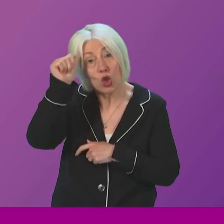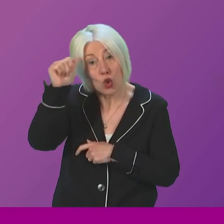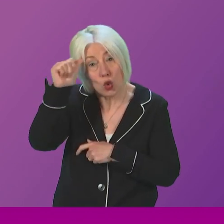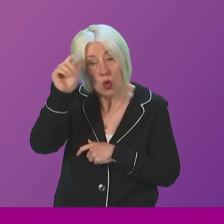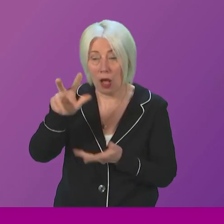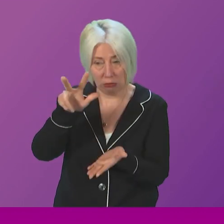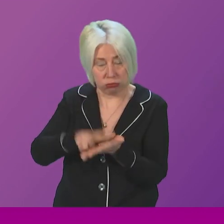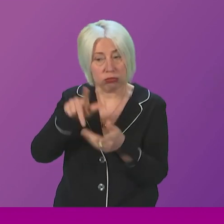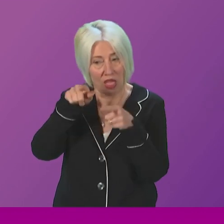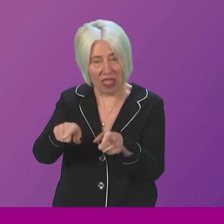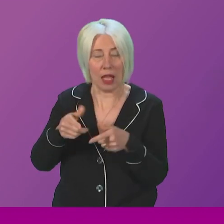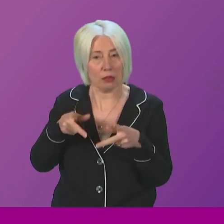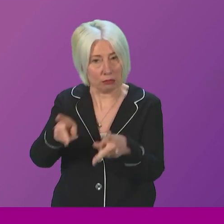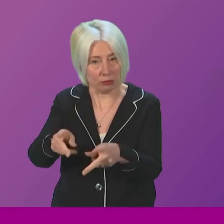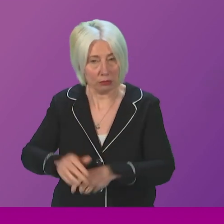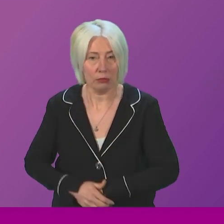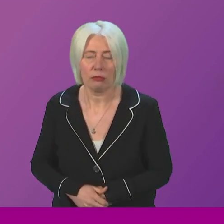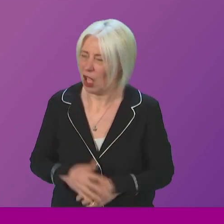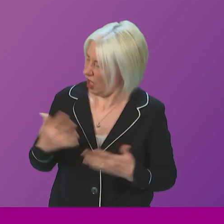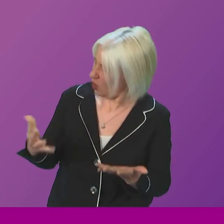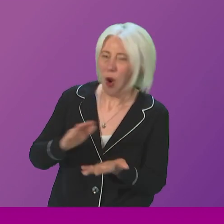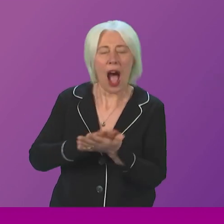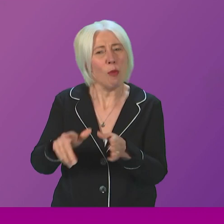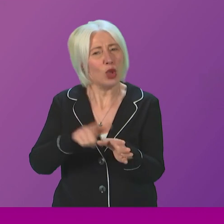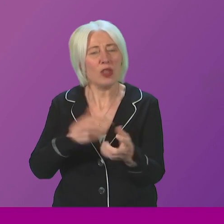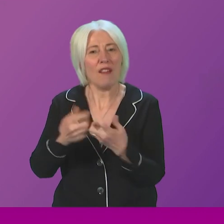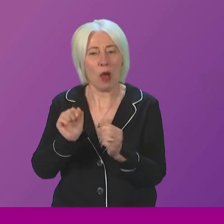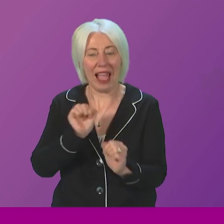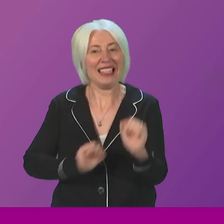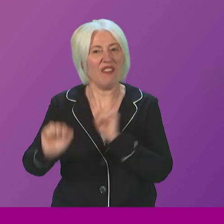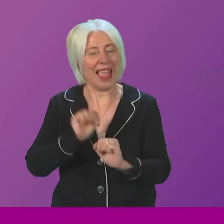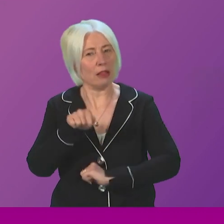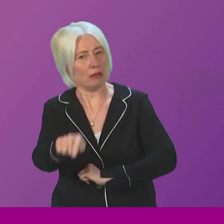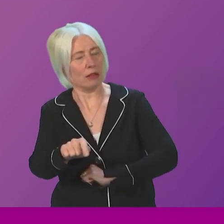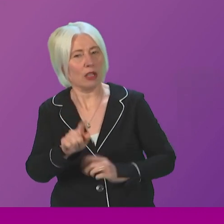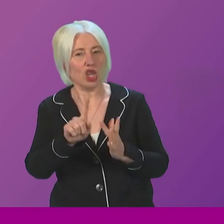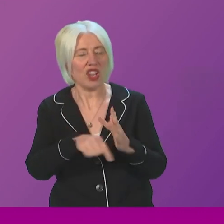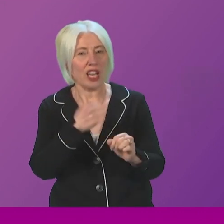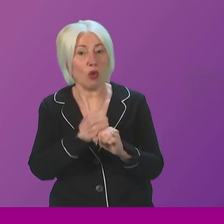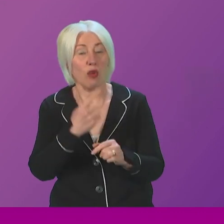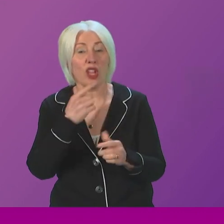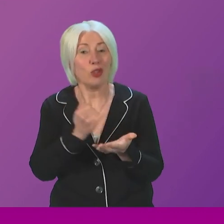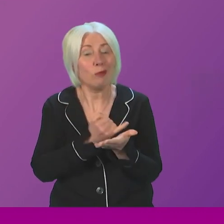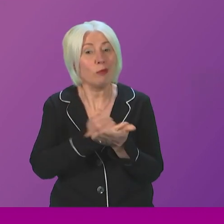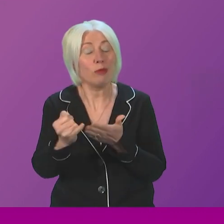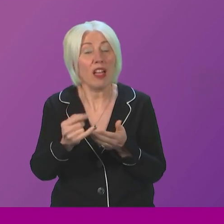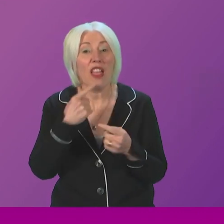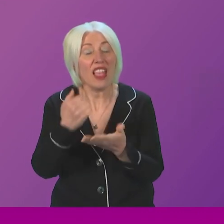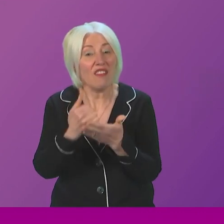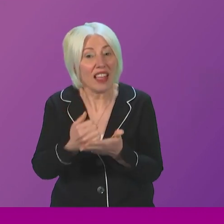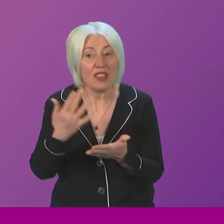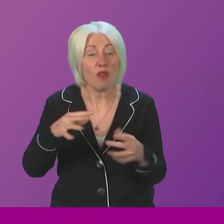this approach. So how can Hamza Youssef defend Jenny Galruth when she went against this advice of Network Rail,